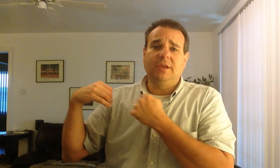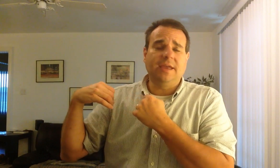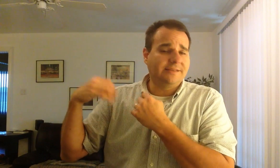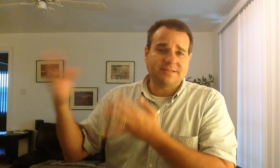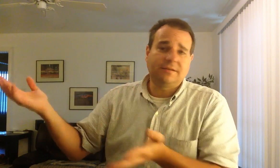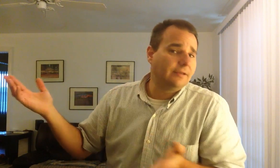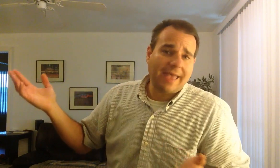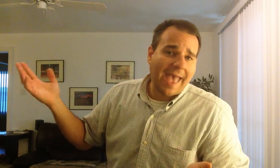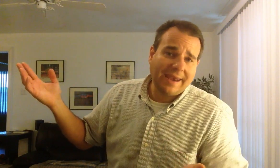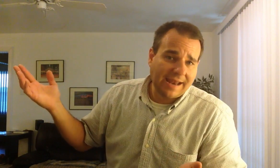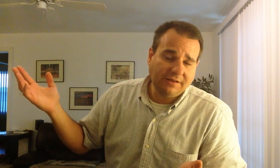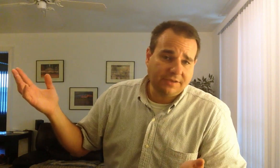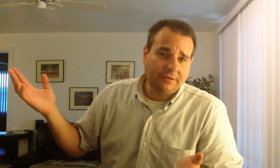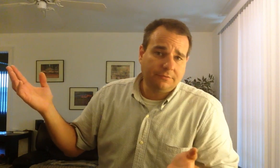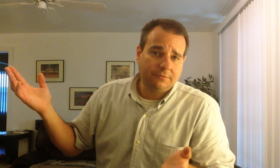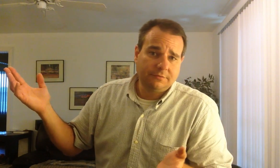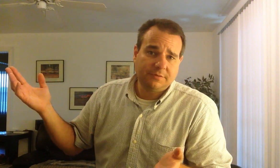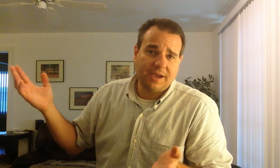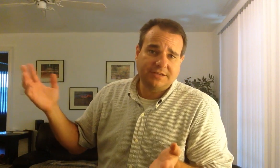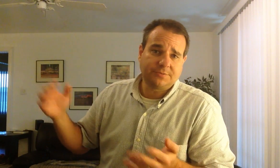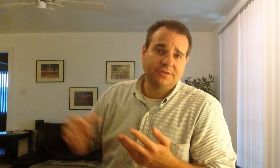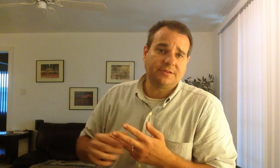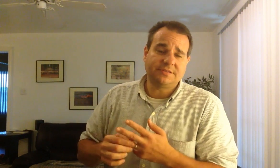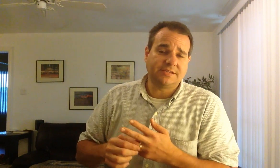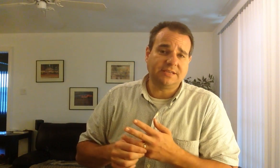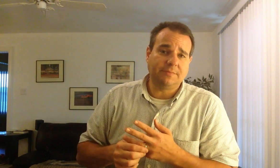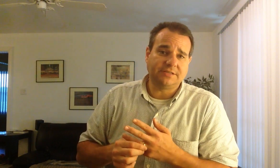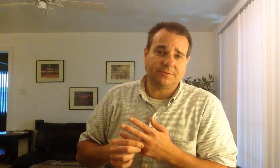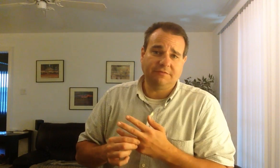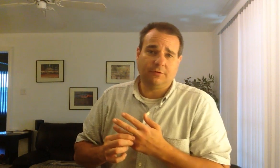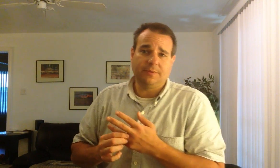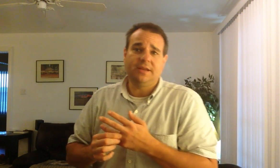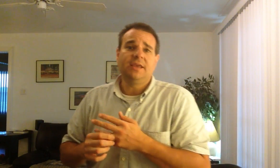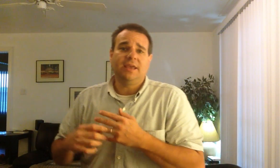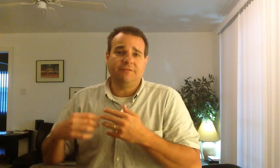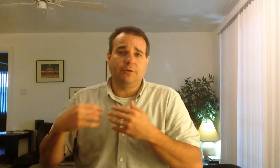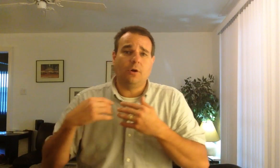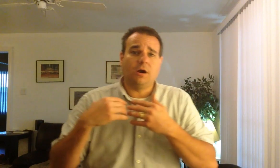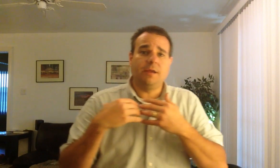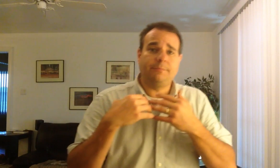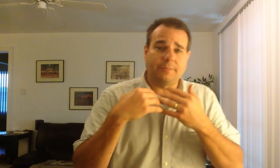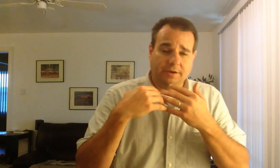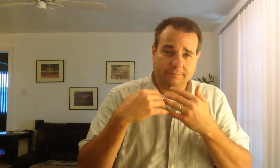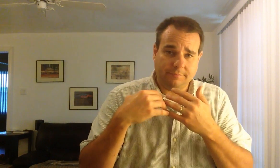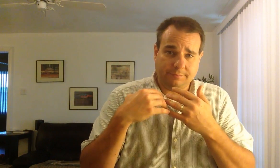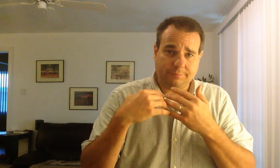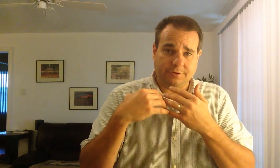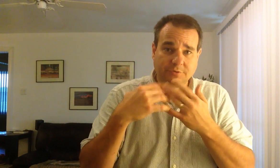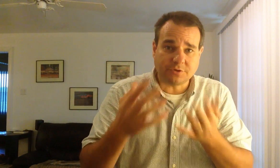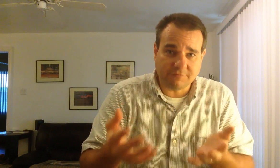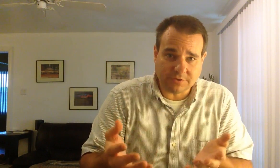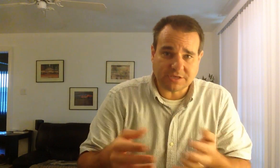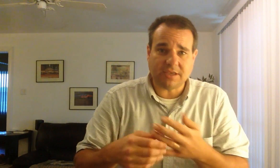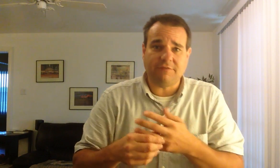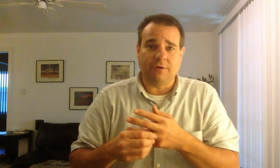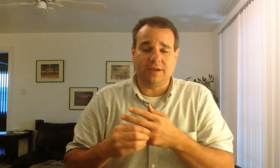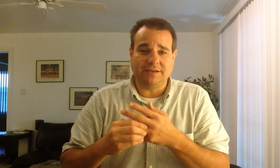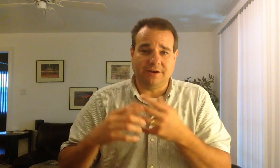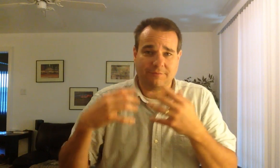it doesn't add anything, to be honest with you, at 16-bit to 24-bit. If you are a producer of music, if you're in, you know,